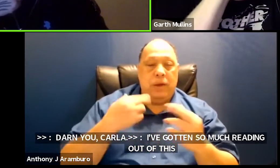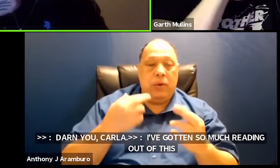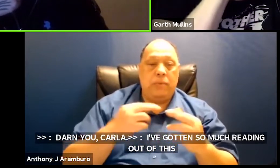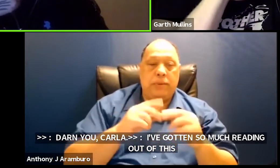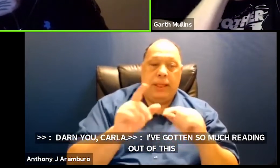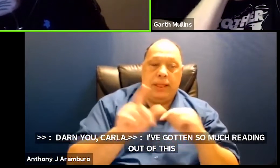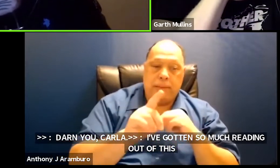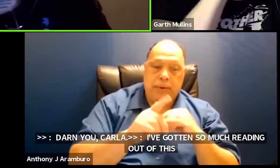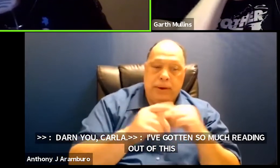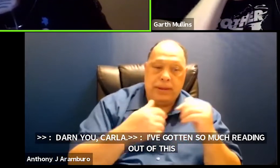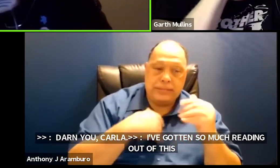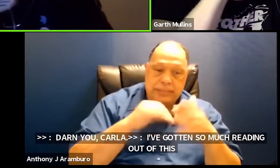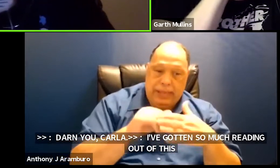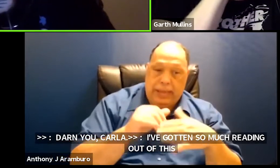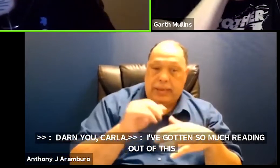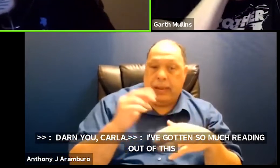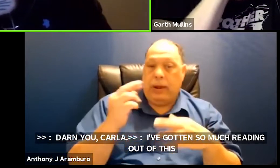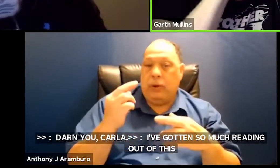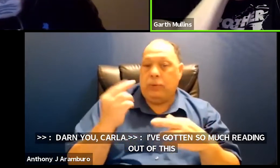someone will buy that for me